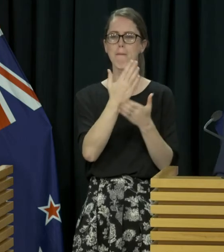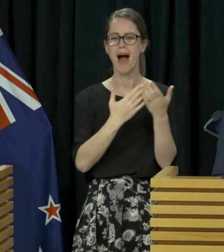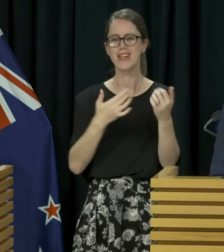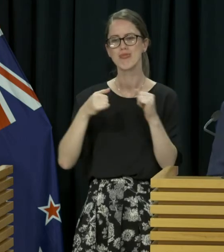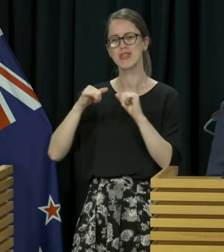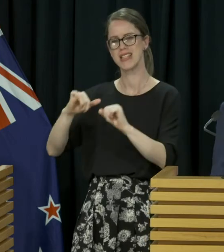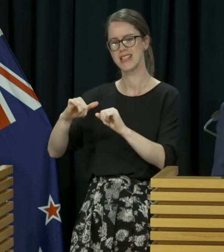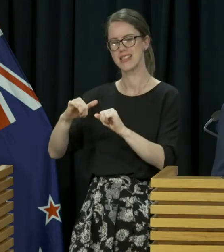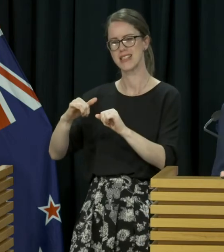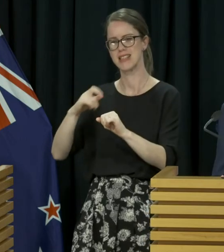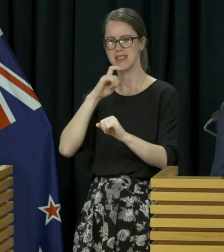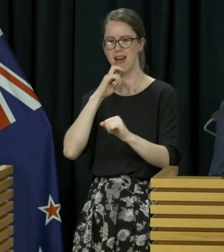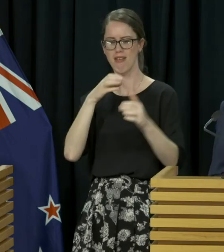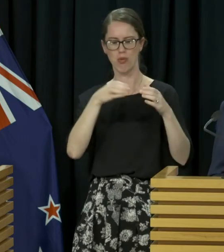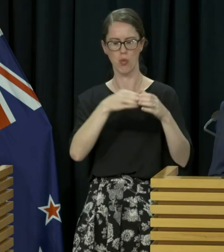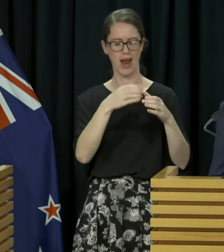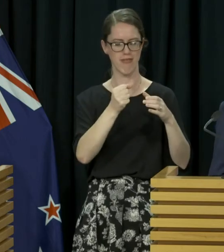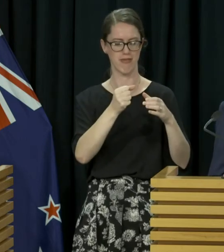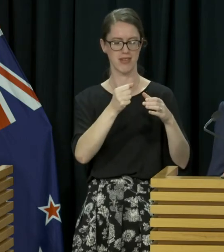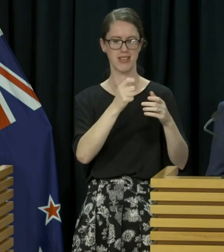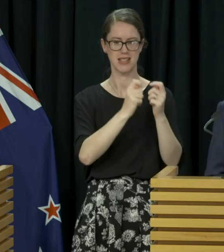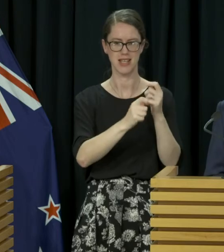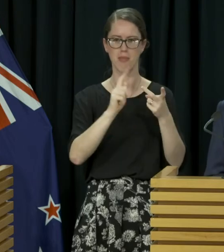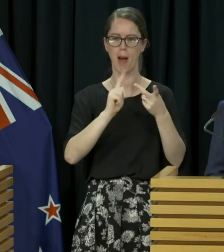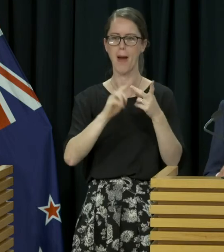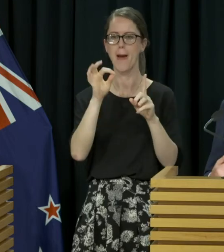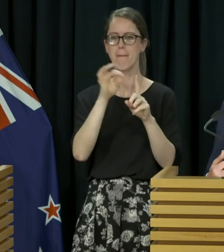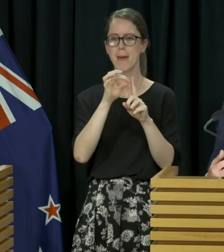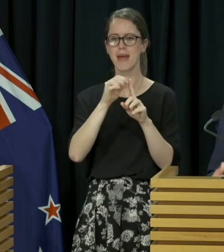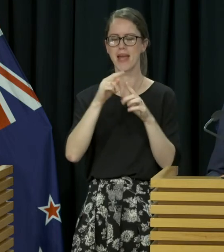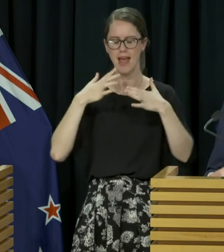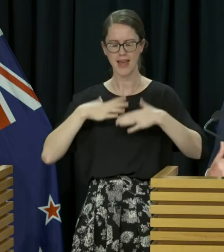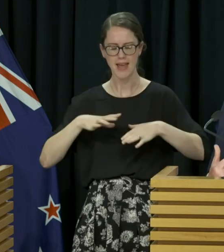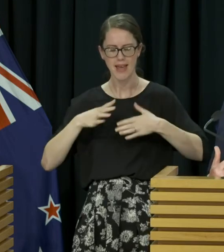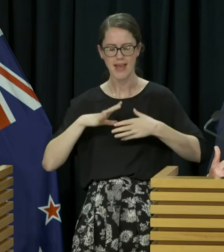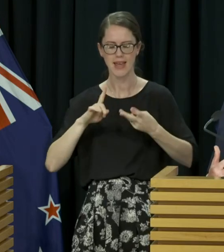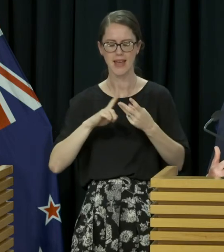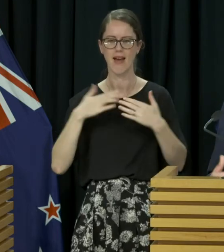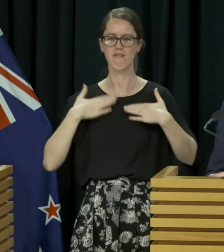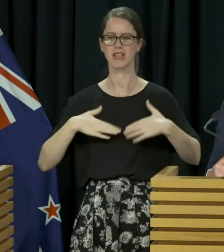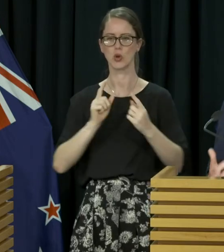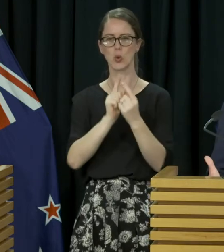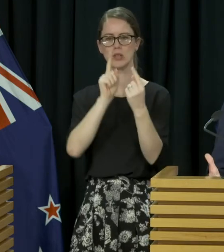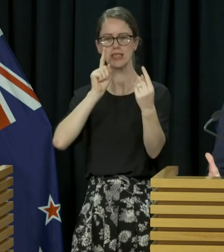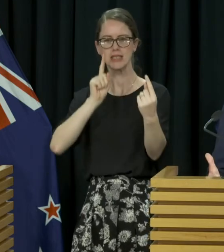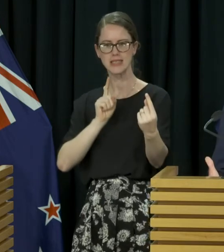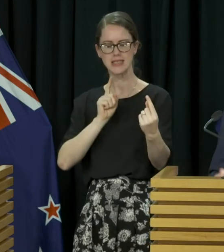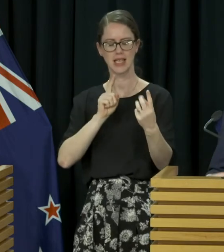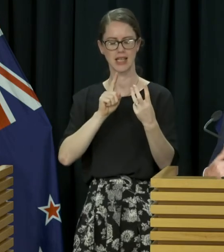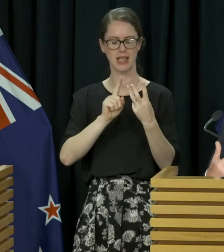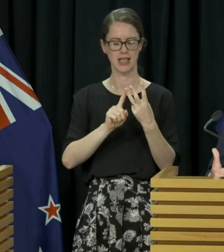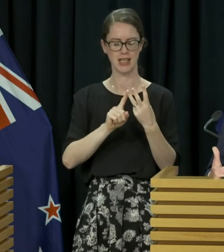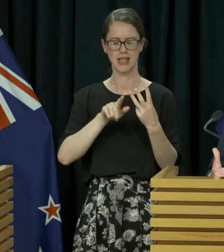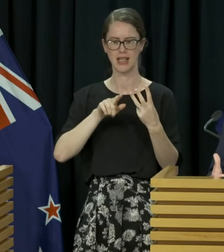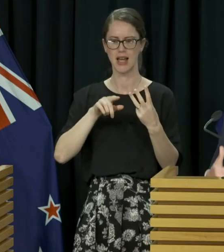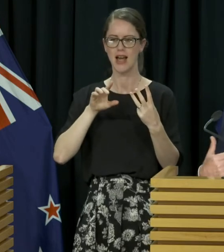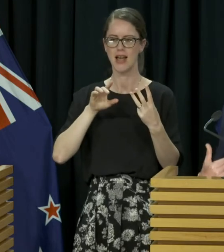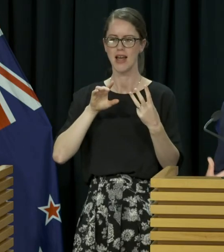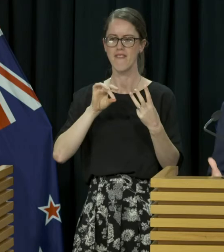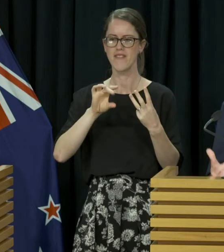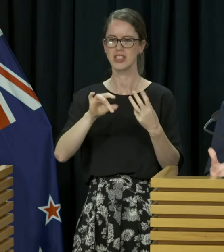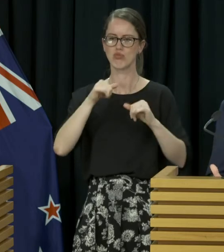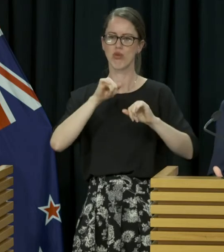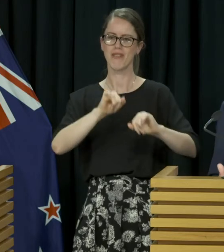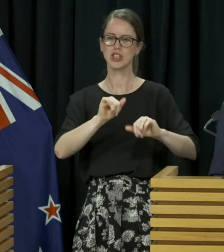and also protect the border. So there's use of PPE, there's physical distancing and a range of other measures, infection prevention, control on vessels,